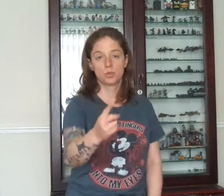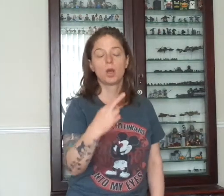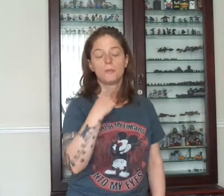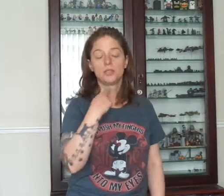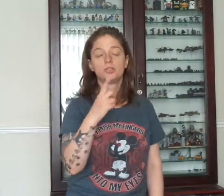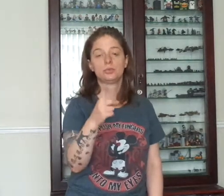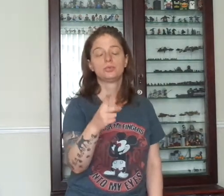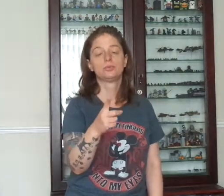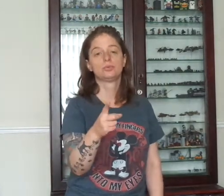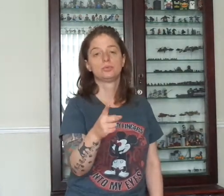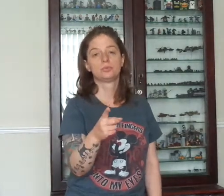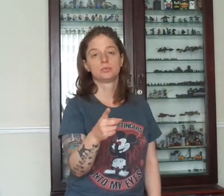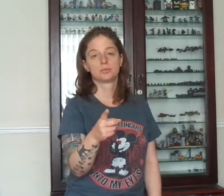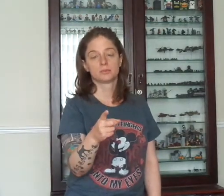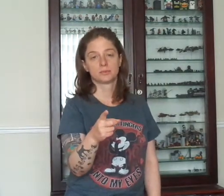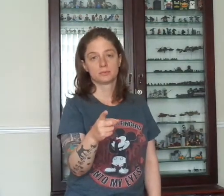time me, Thank you.